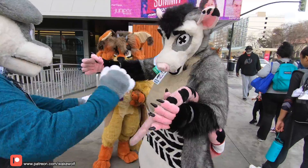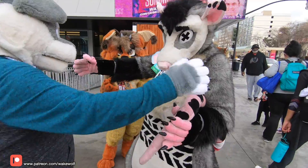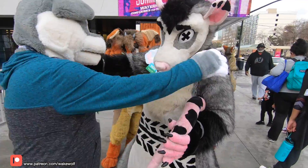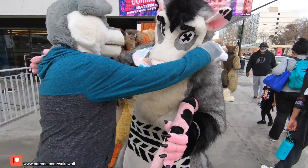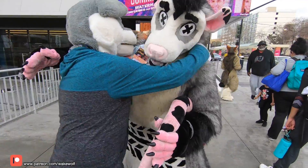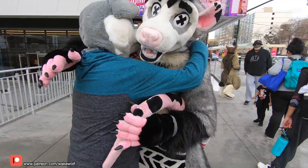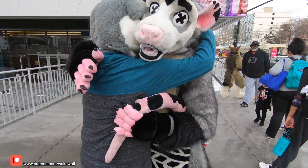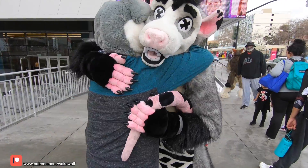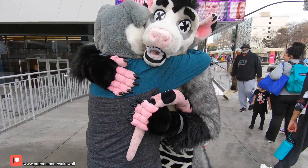Bark? Yay